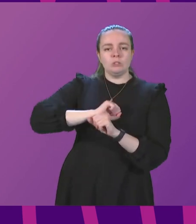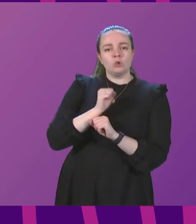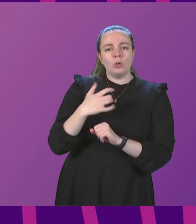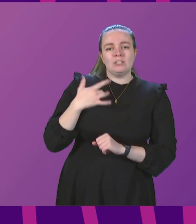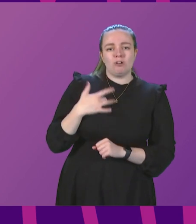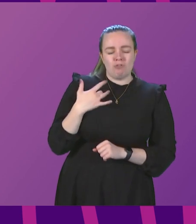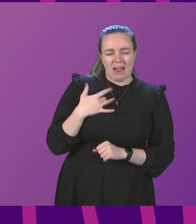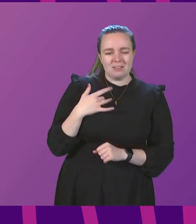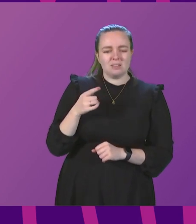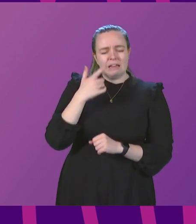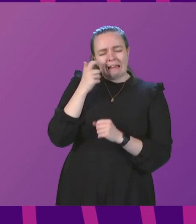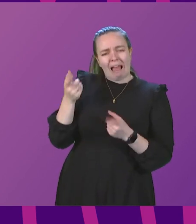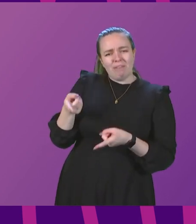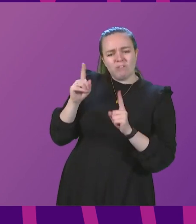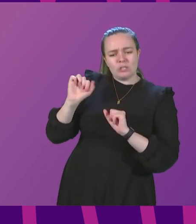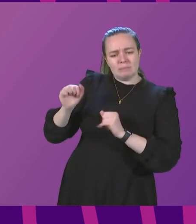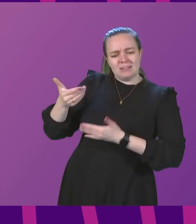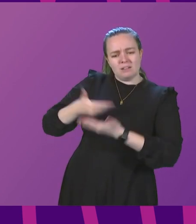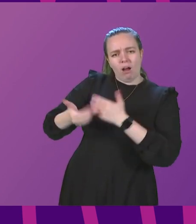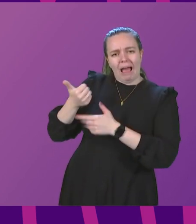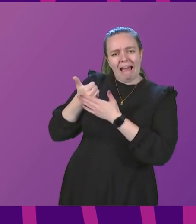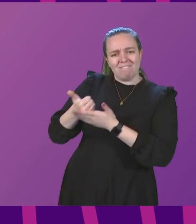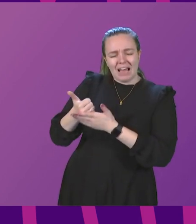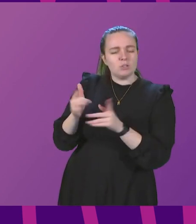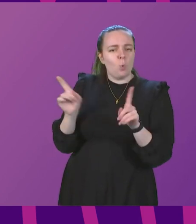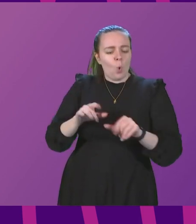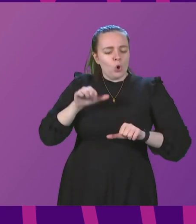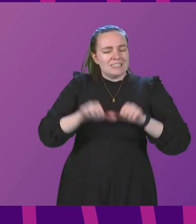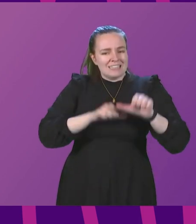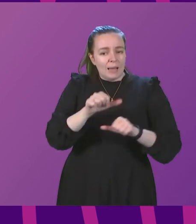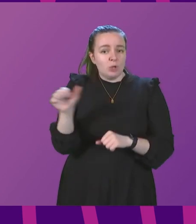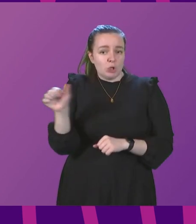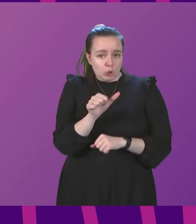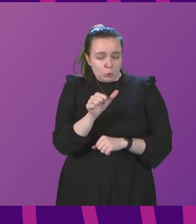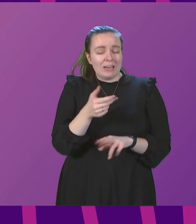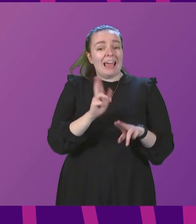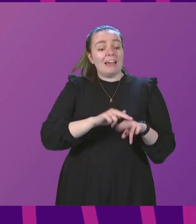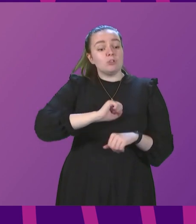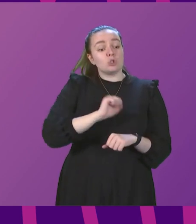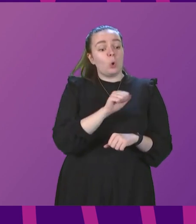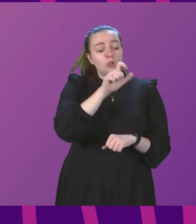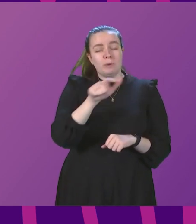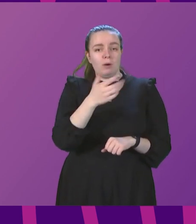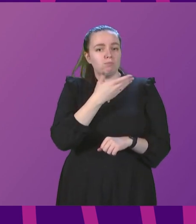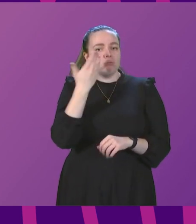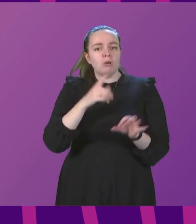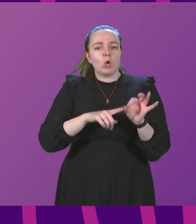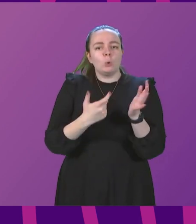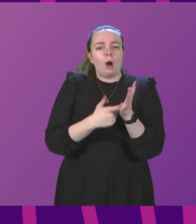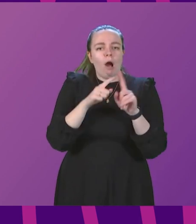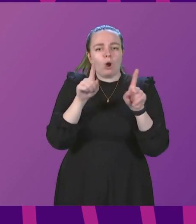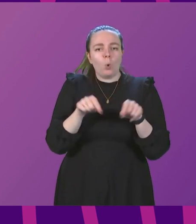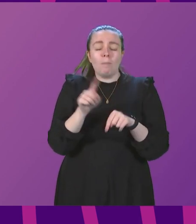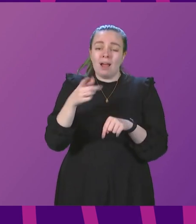I would be grateful if the First Minister could advise what steps should be taken when Scots do not have a QR code but need to